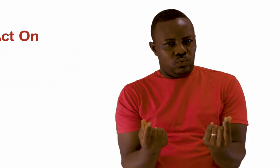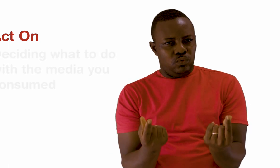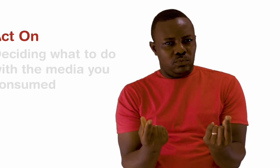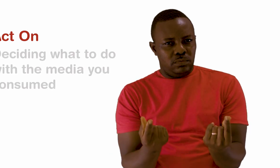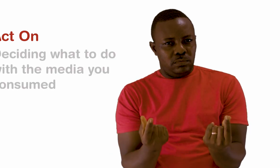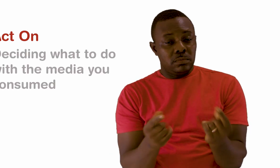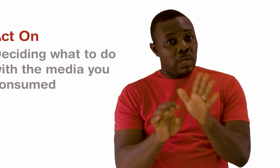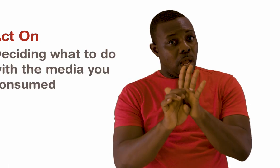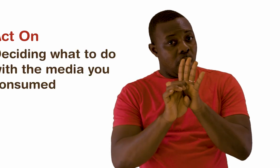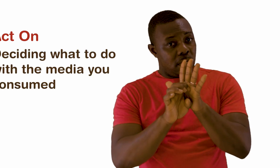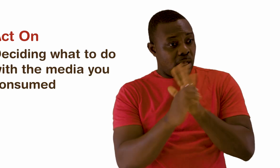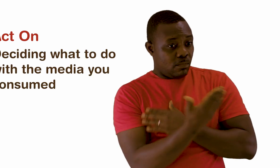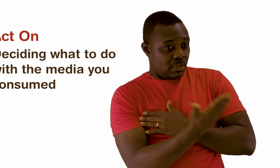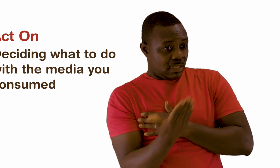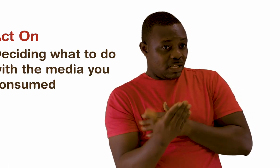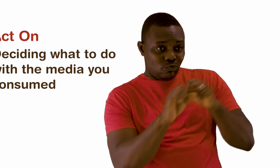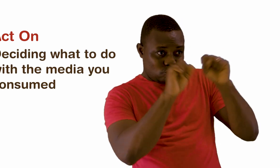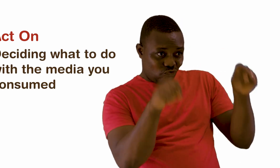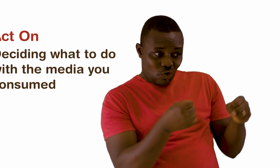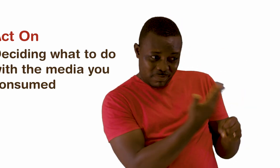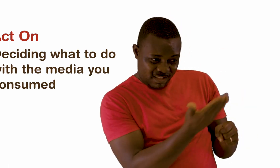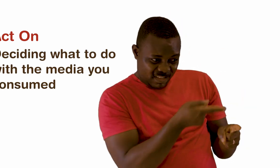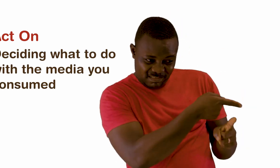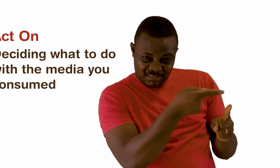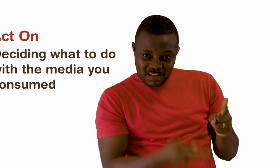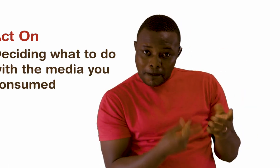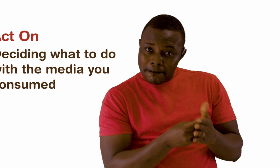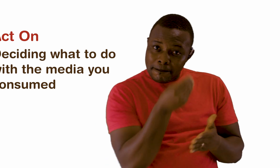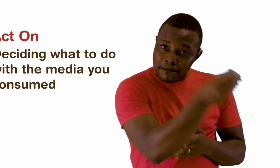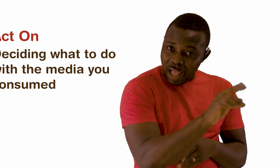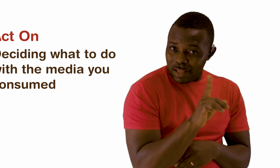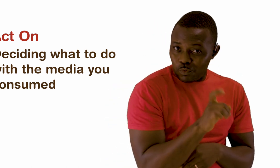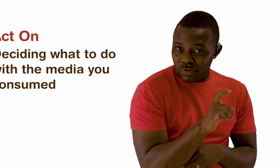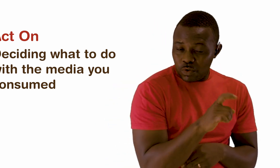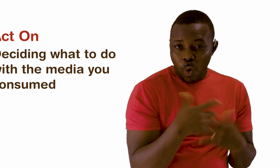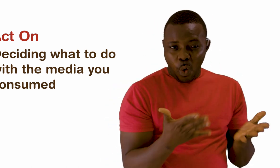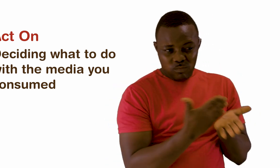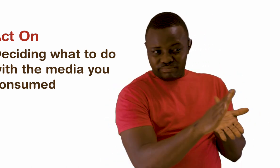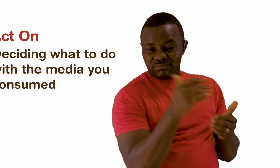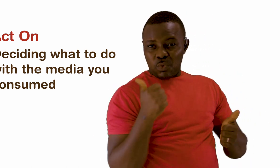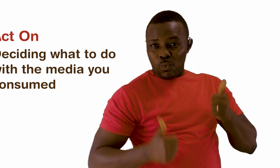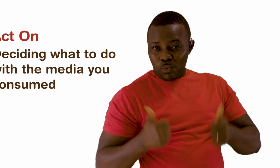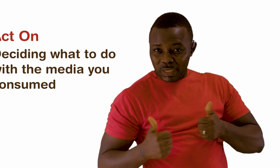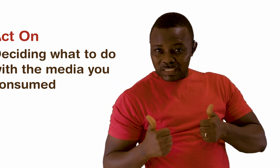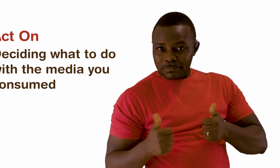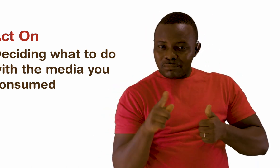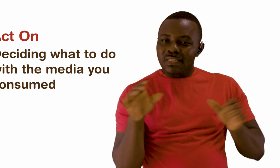supposed to do with it? Another example. If I'm in the shop and media is advertising various products being sold, the question is, what should I buy?